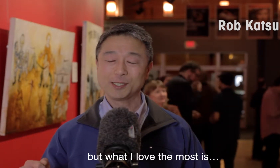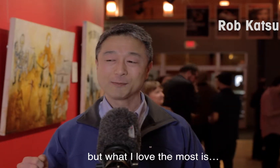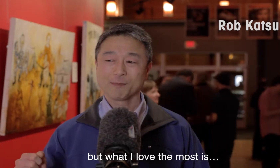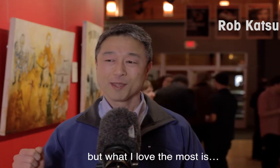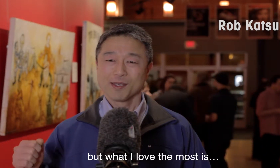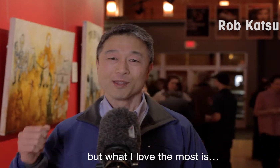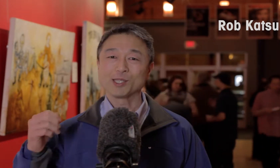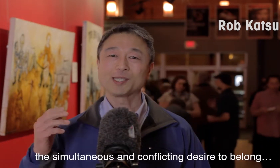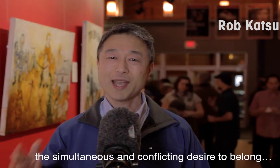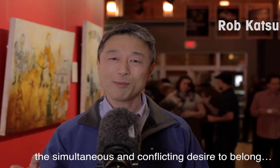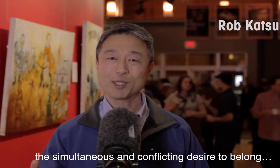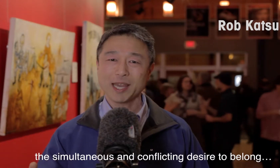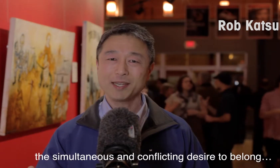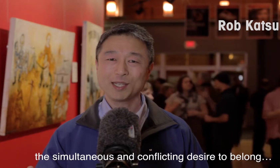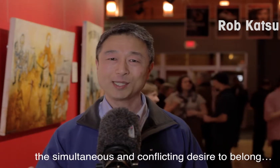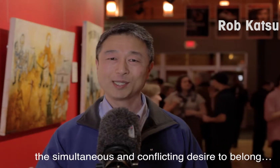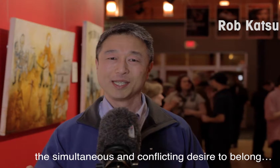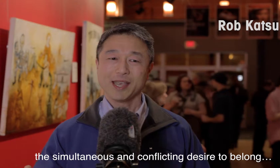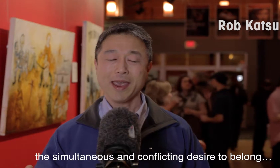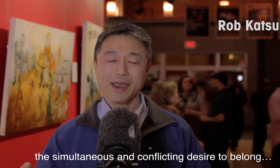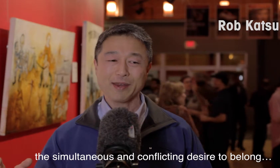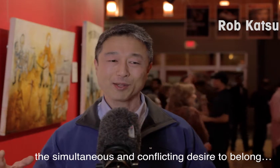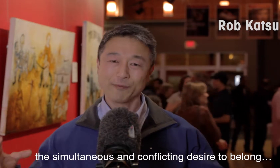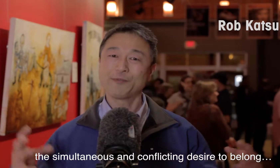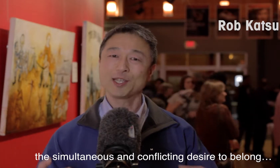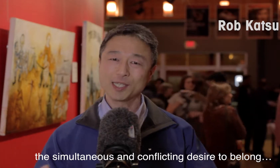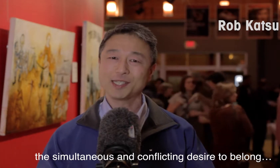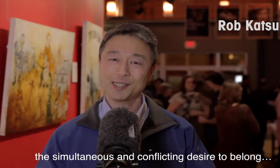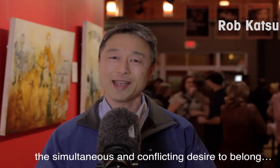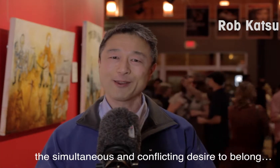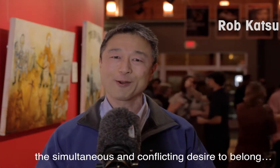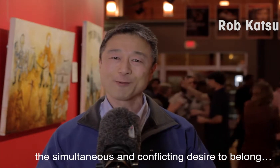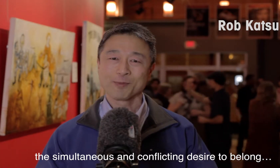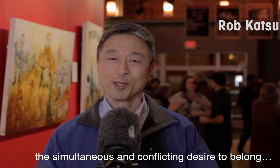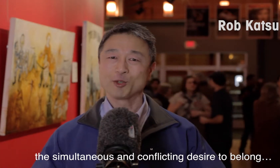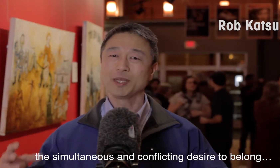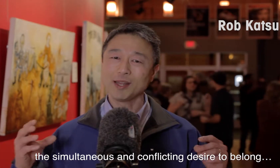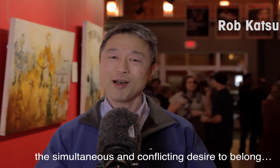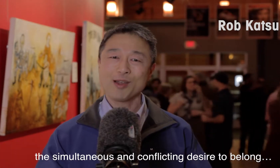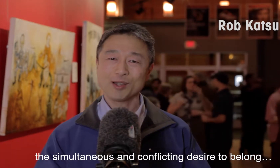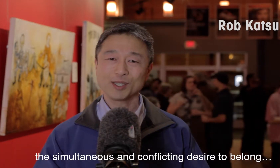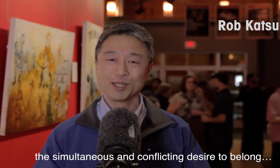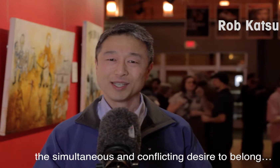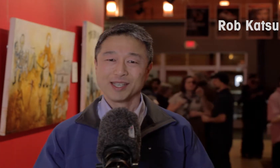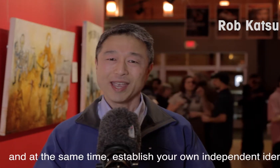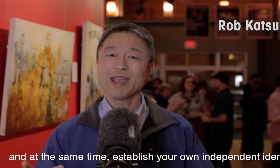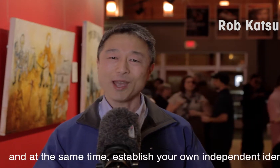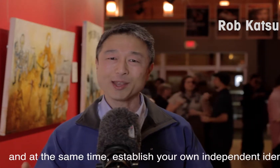the simultaneous and conflicting desire to belong and at